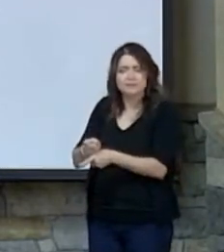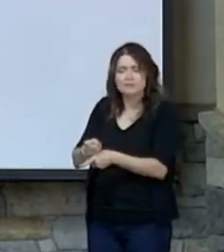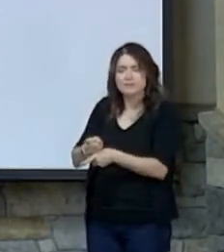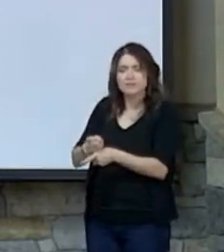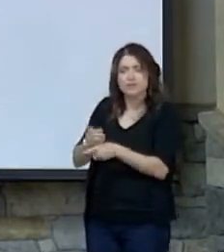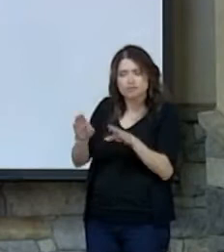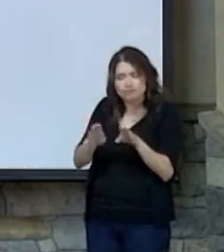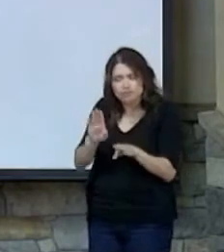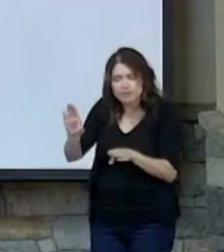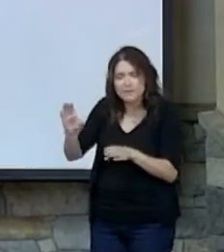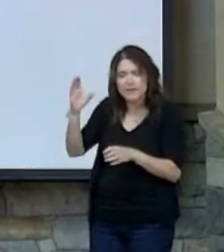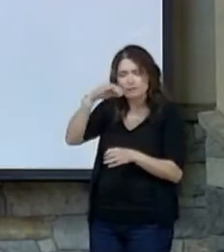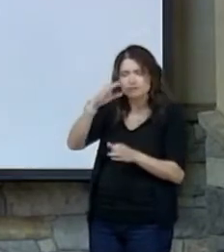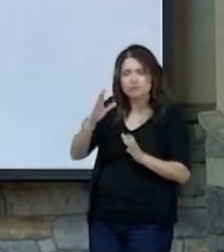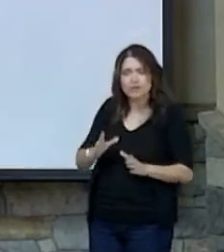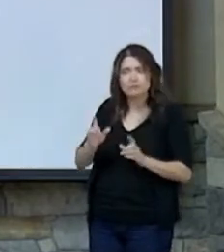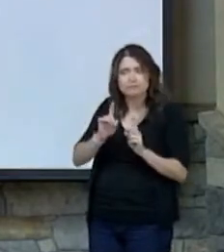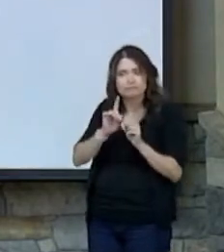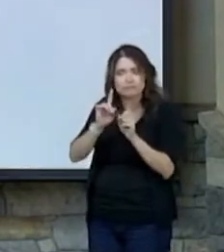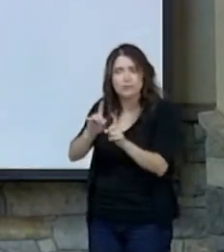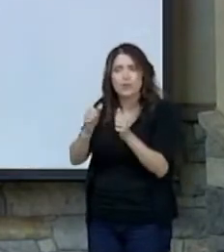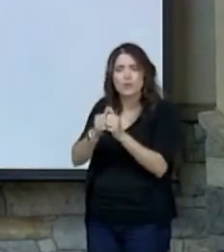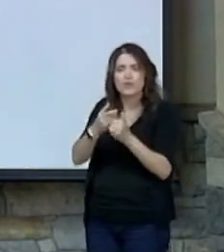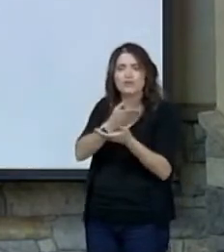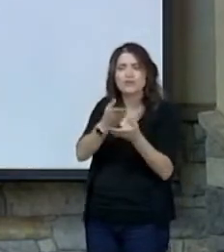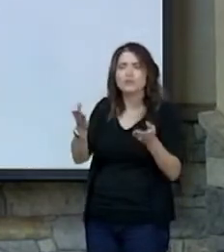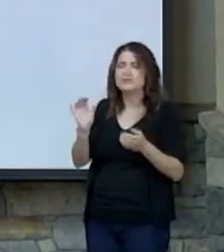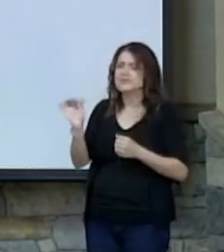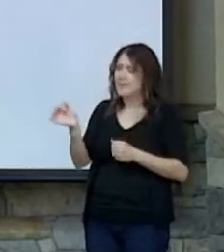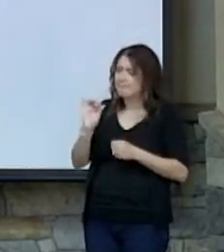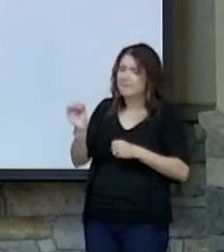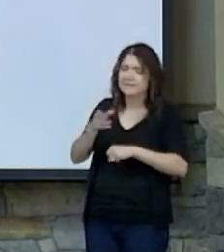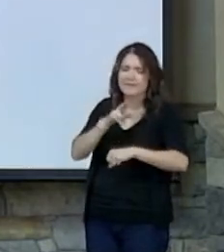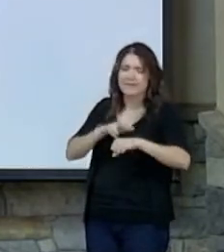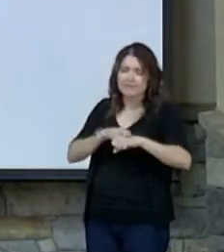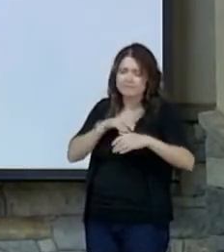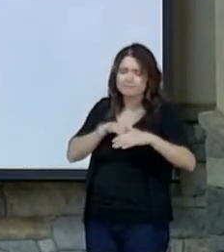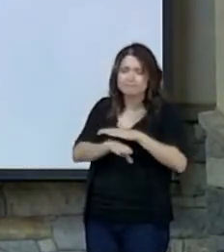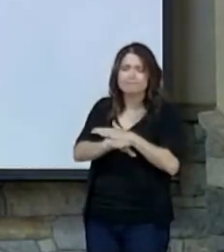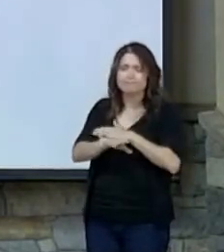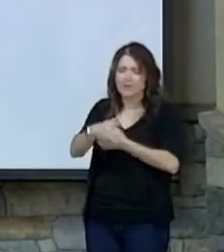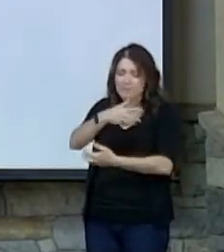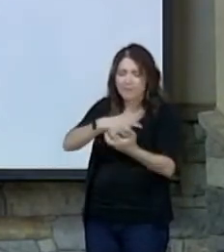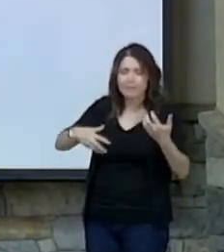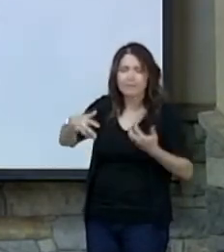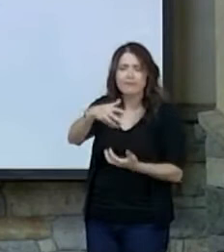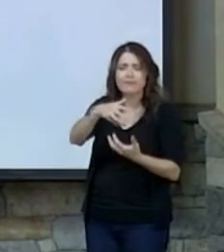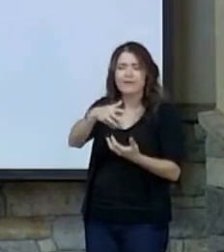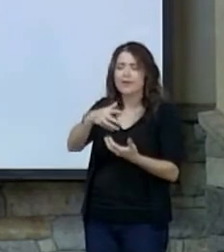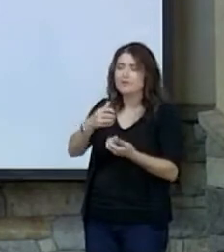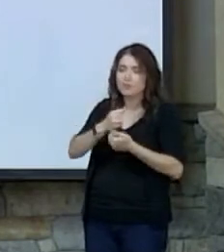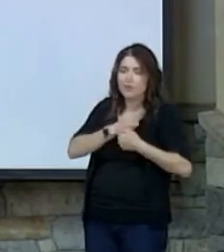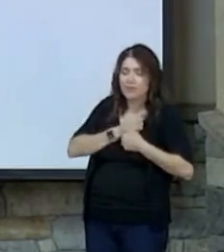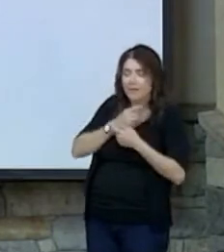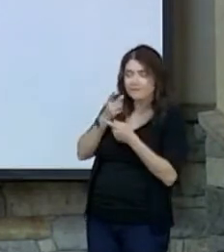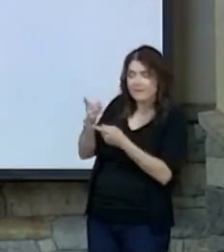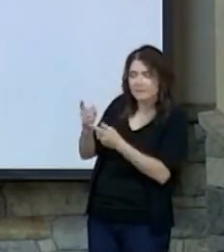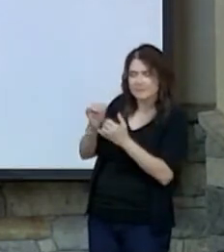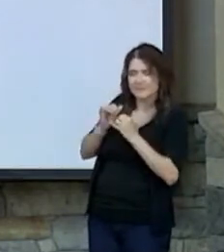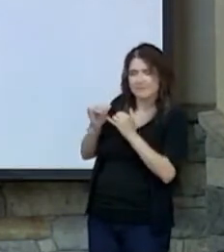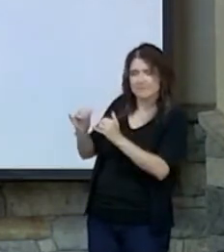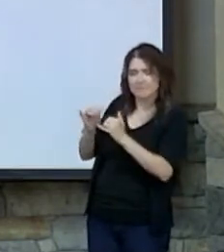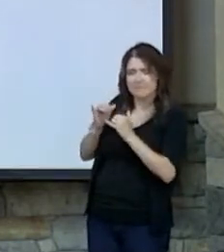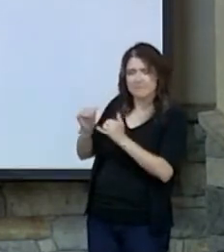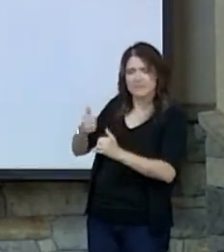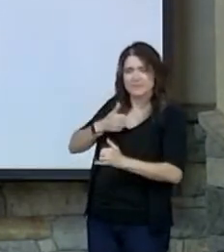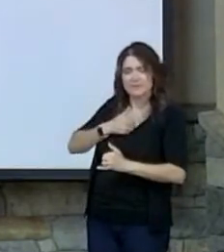stranger who sojourns with you as the native among you, and you shall love him as yourself. For you